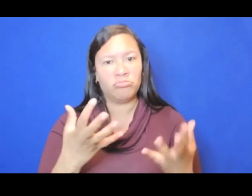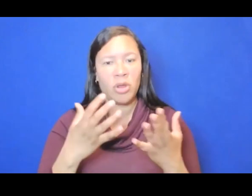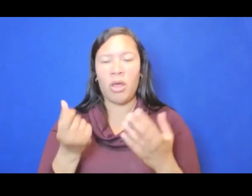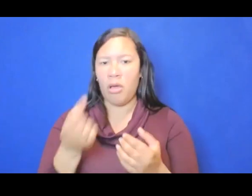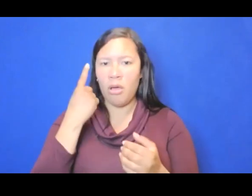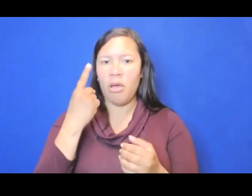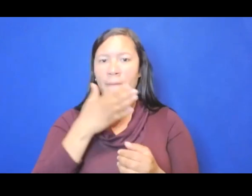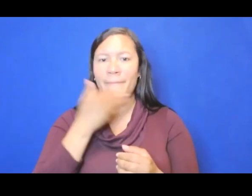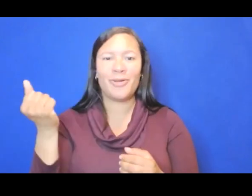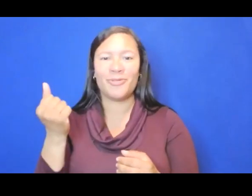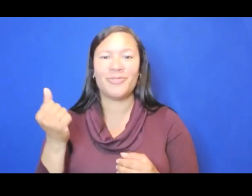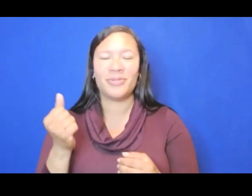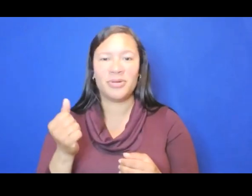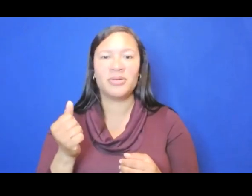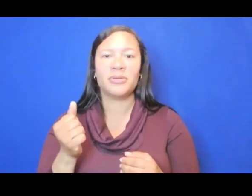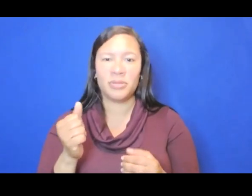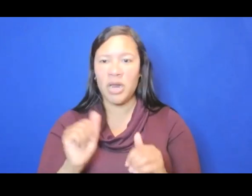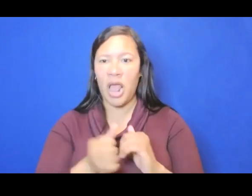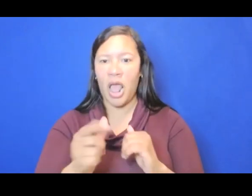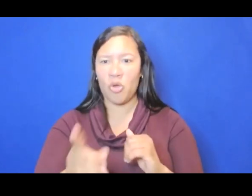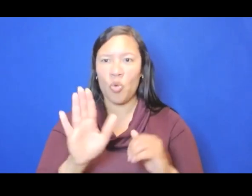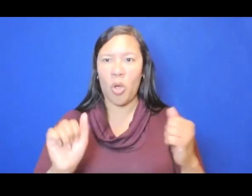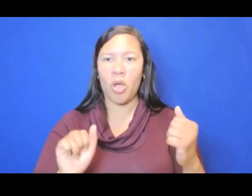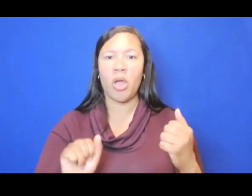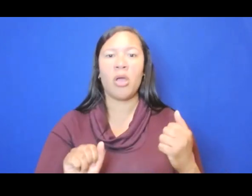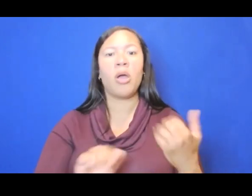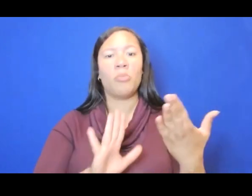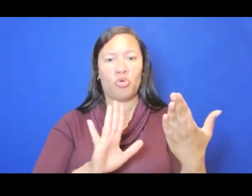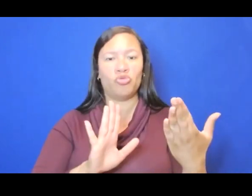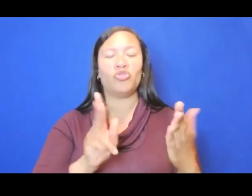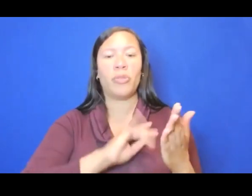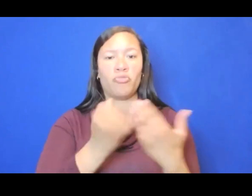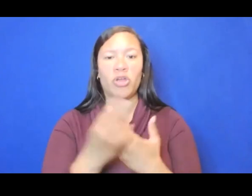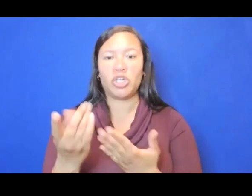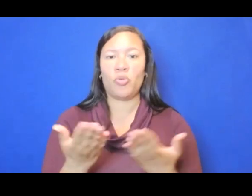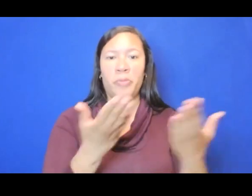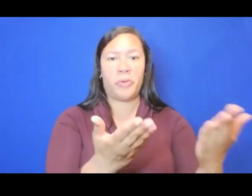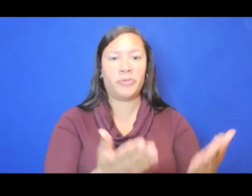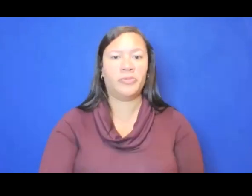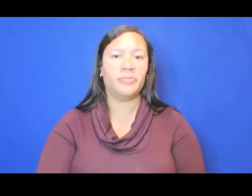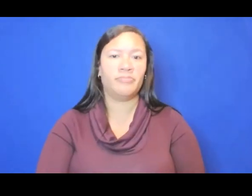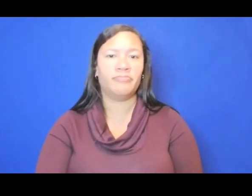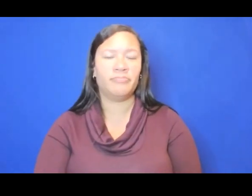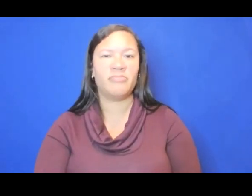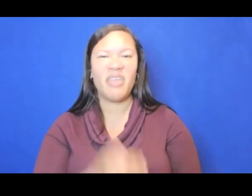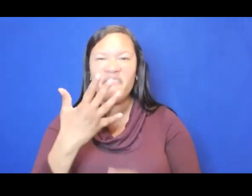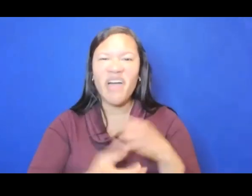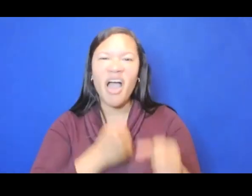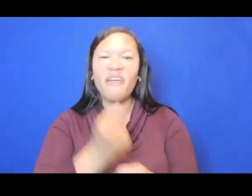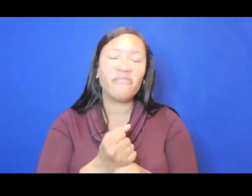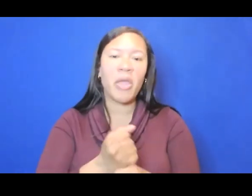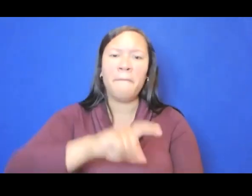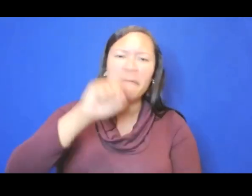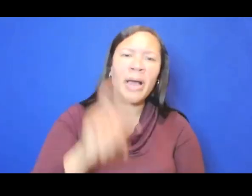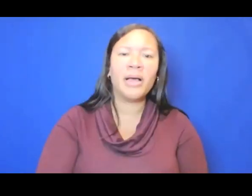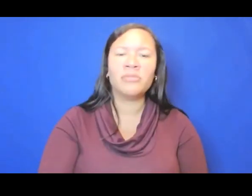how you're going to be undertaking the project that you're proposing to us. That said, it's not a hard and fast rule. If you